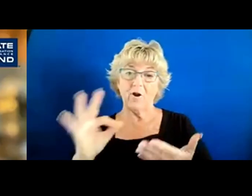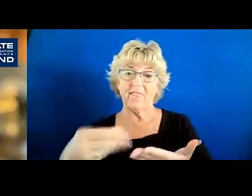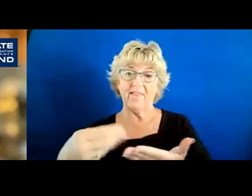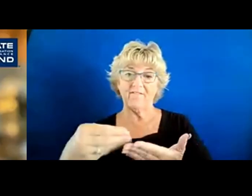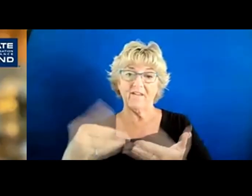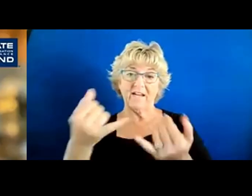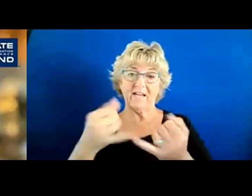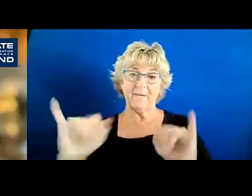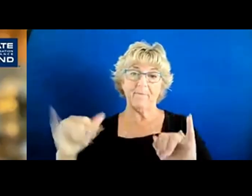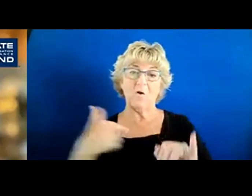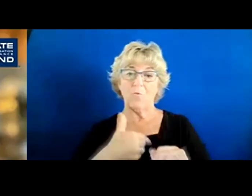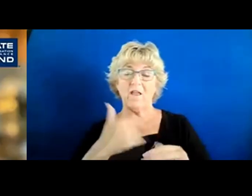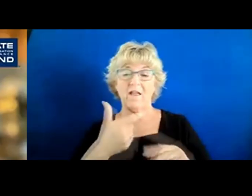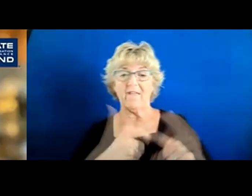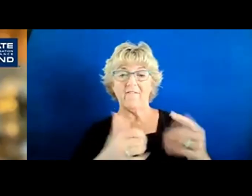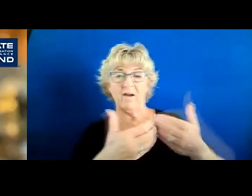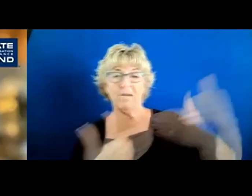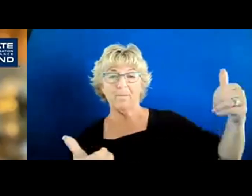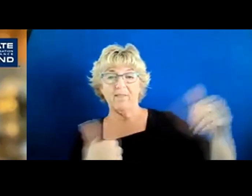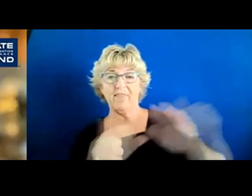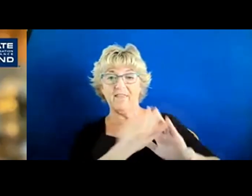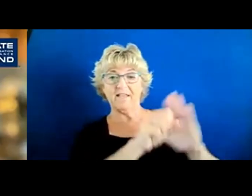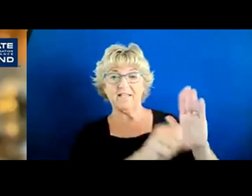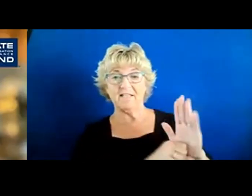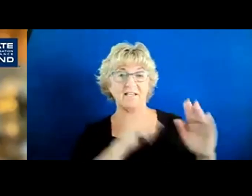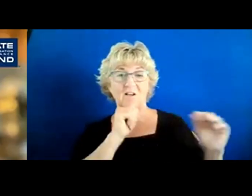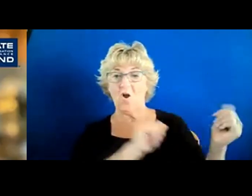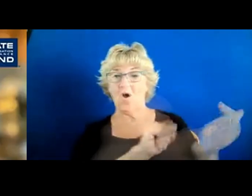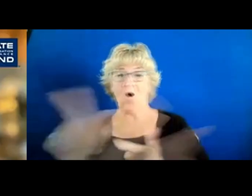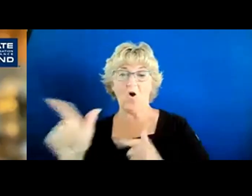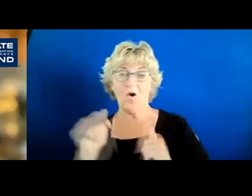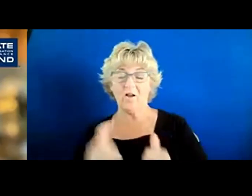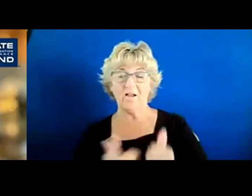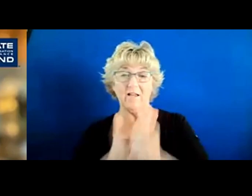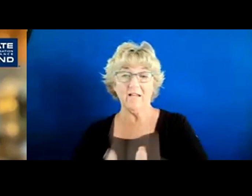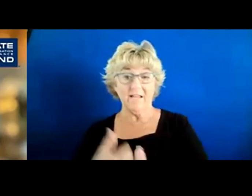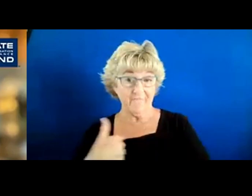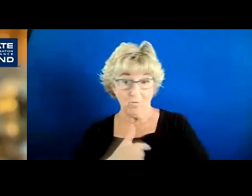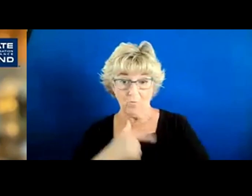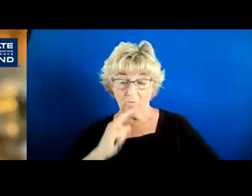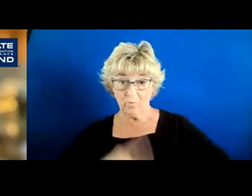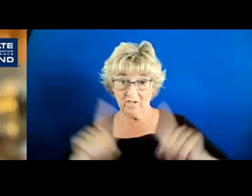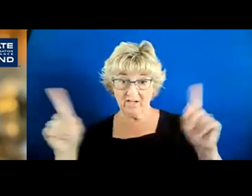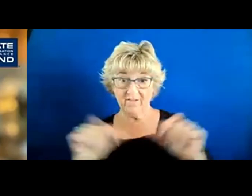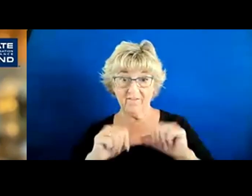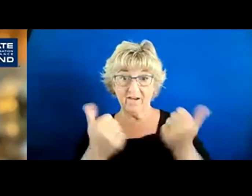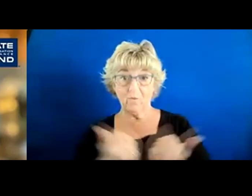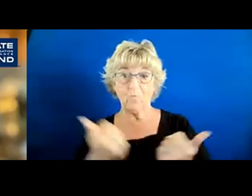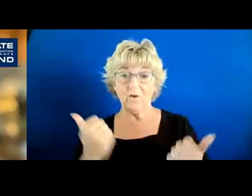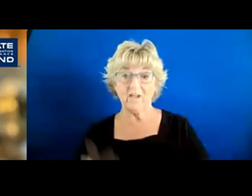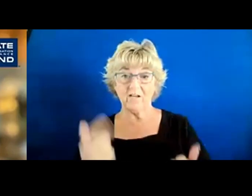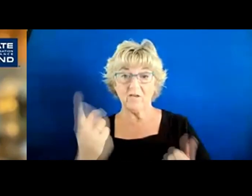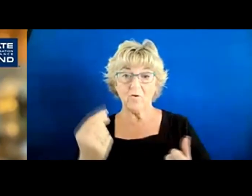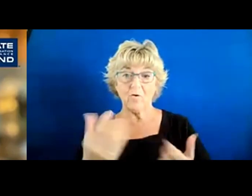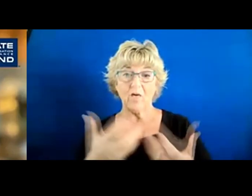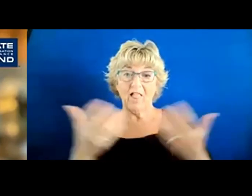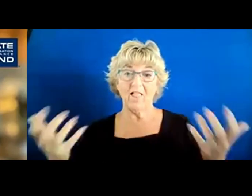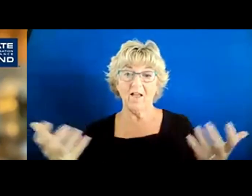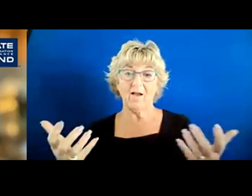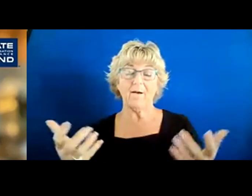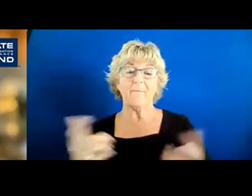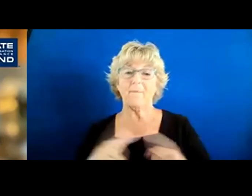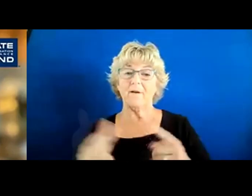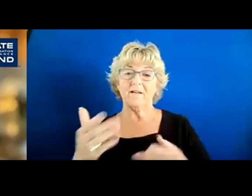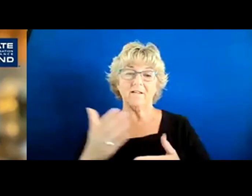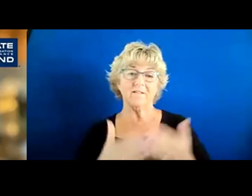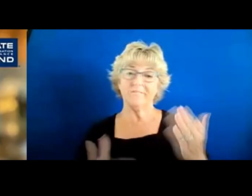independence that we have from the state. I don't think that everyone could do that if we were a different agency. I think we could do a lot of it. Yeah. But there are certain